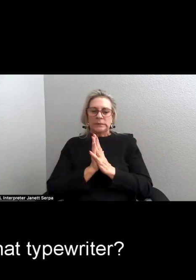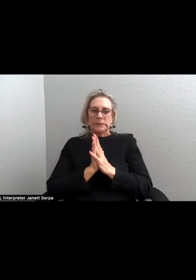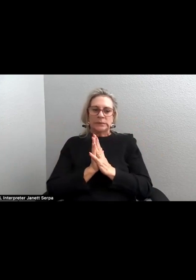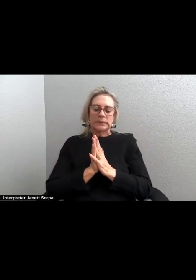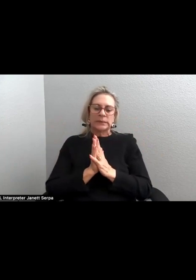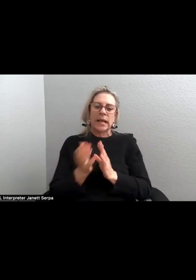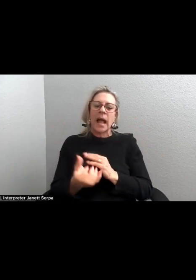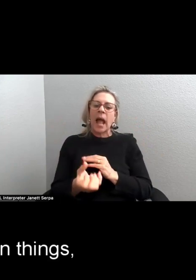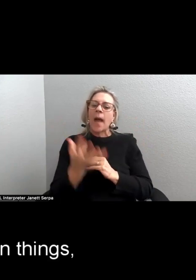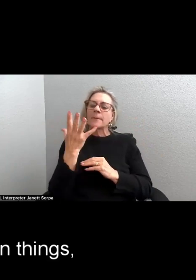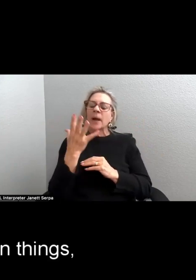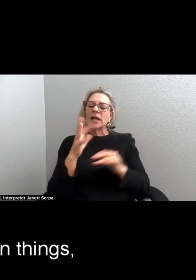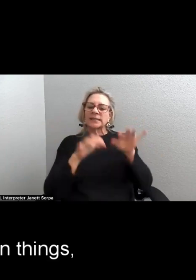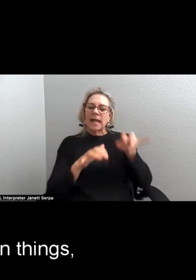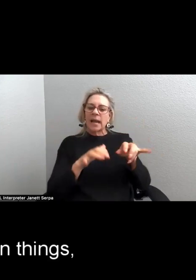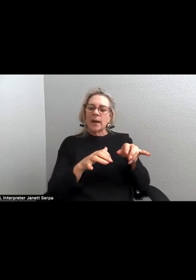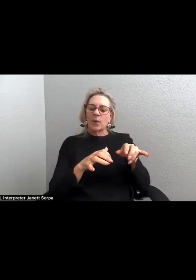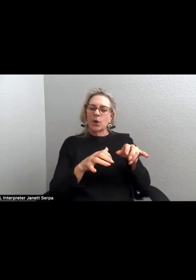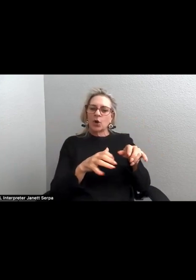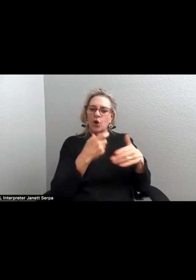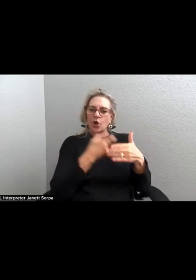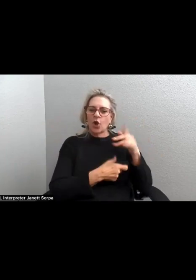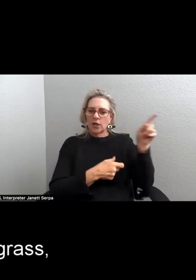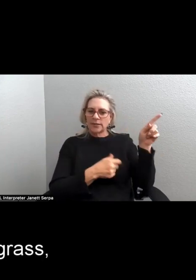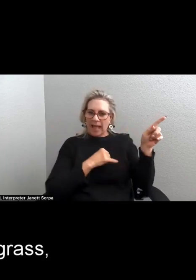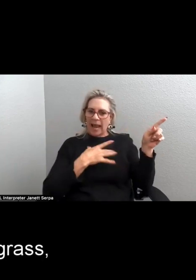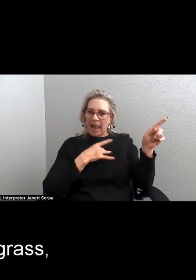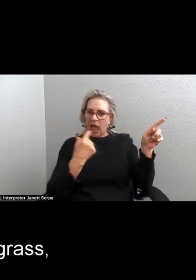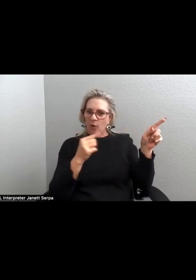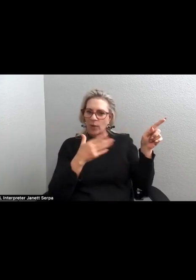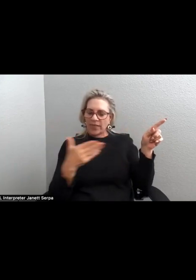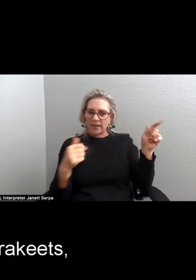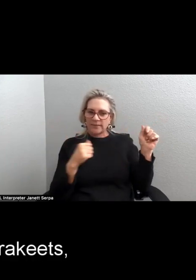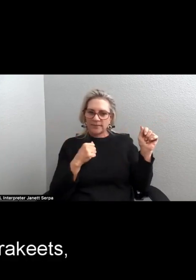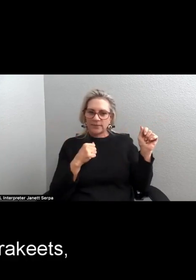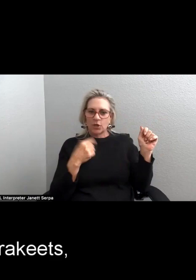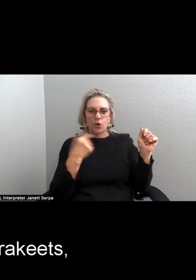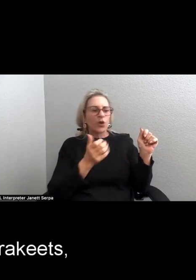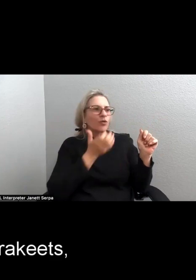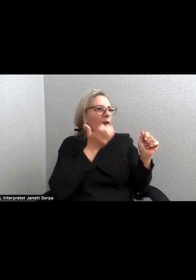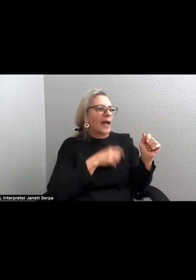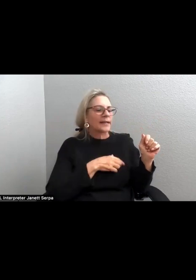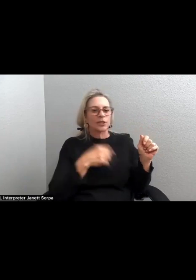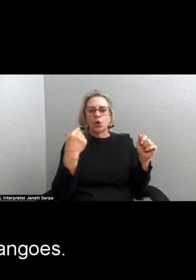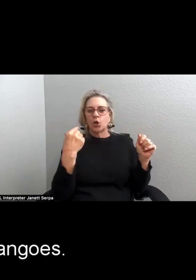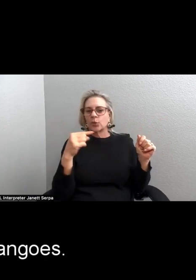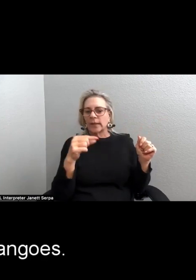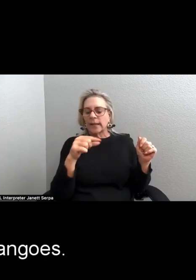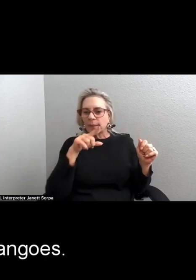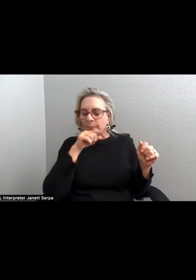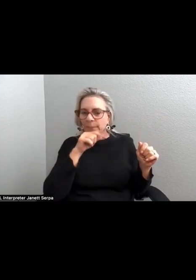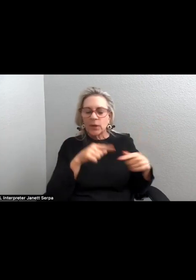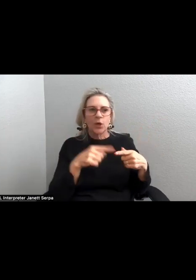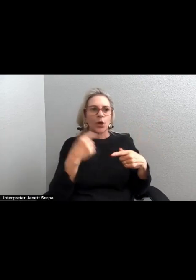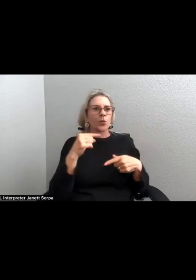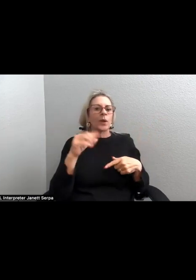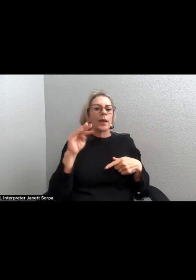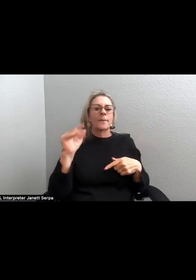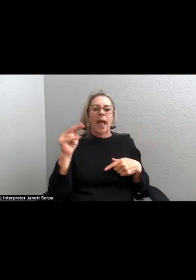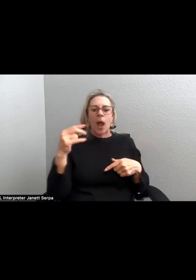for that typewriter? I like green things. Green grass, green parakeets, green mangoes.